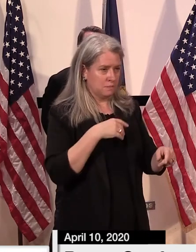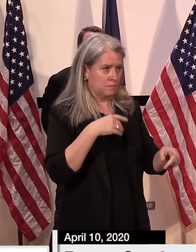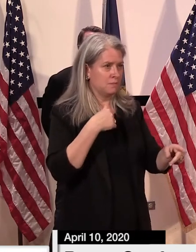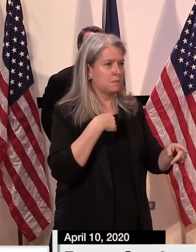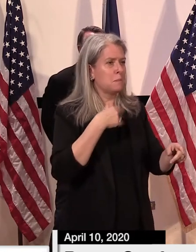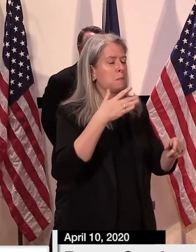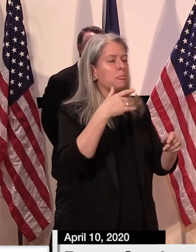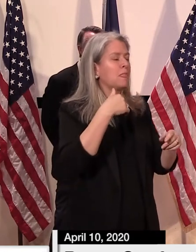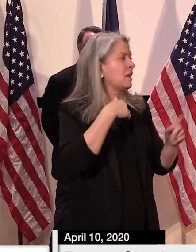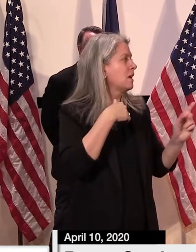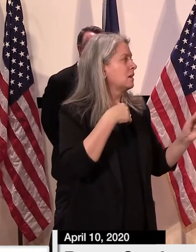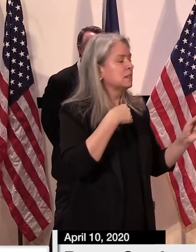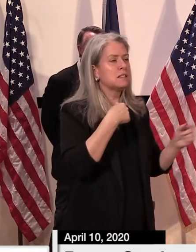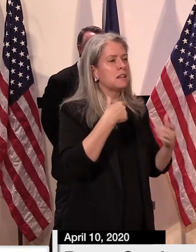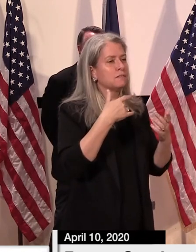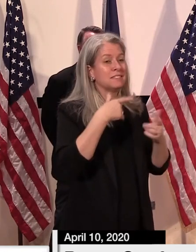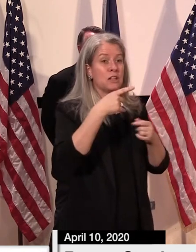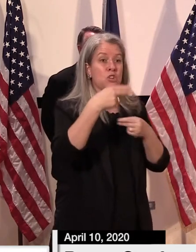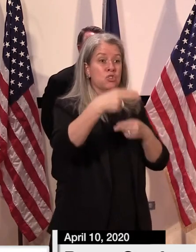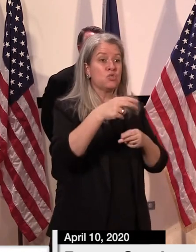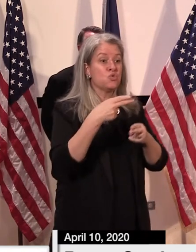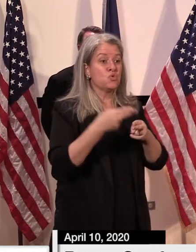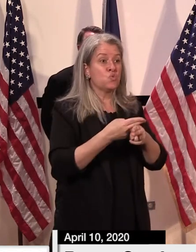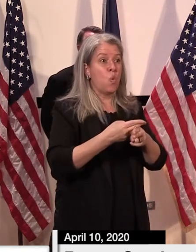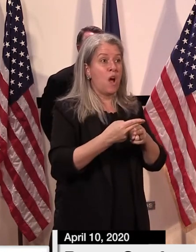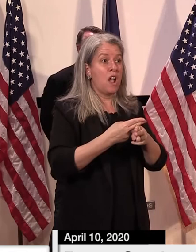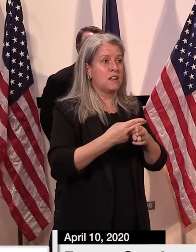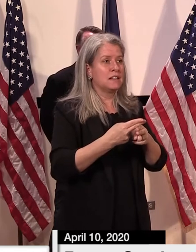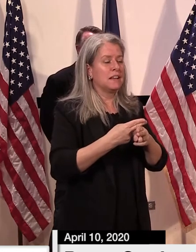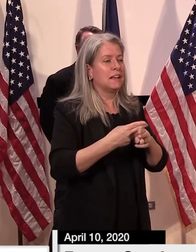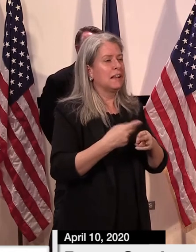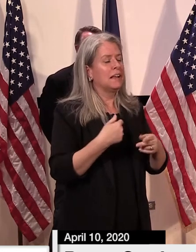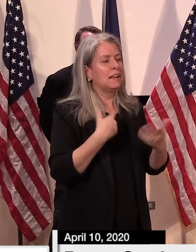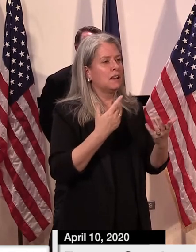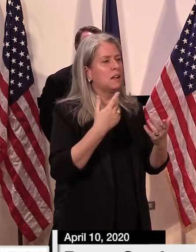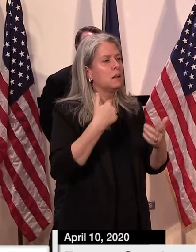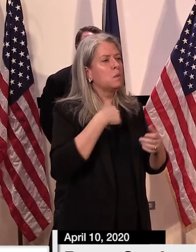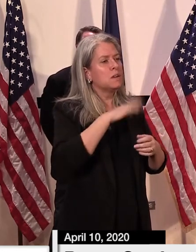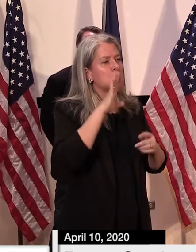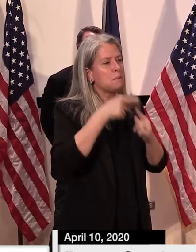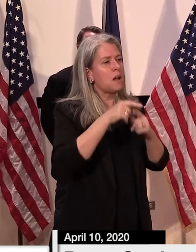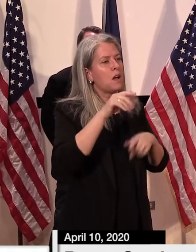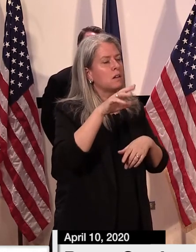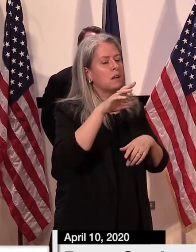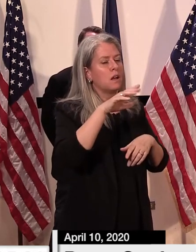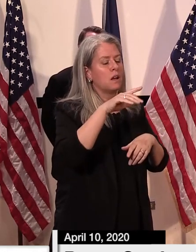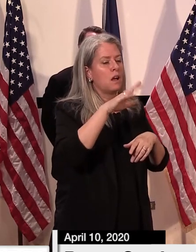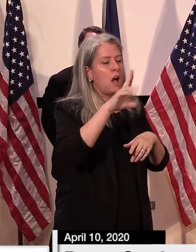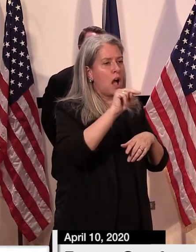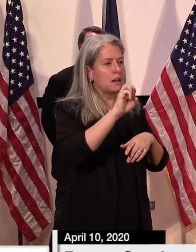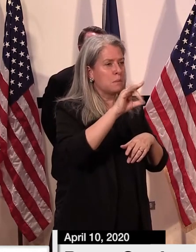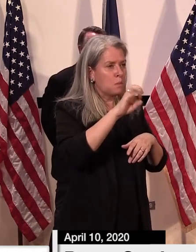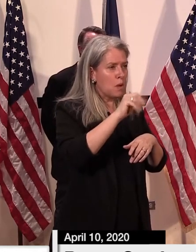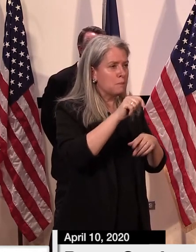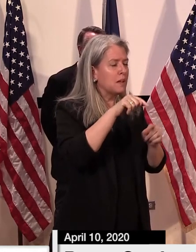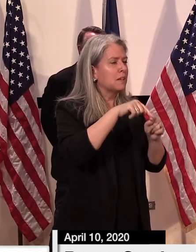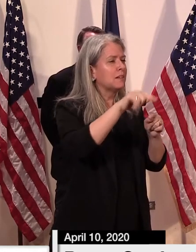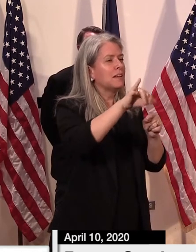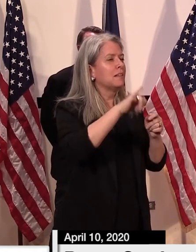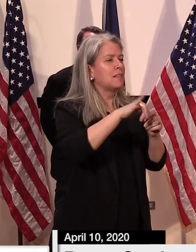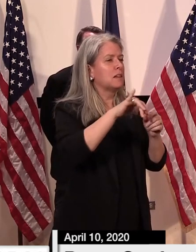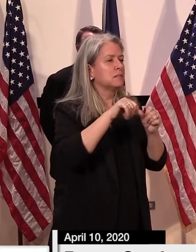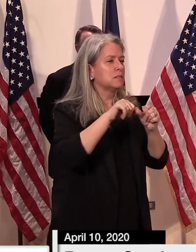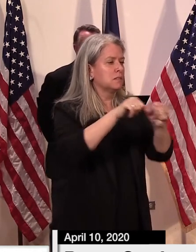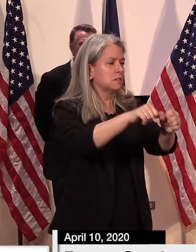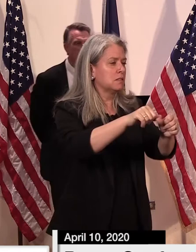short in relative terms uh when we look at um unemployment numbers and historic unemployment numbers those are prolonged periods